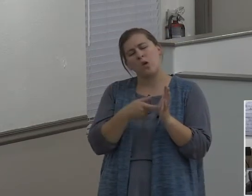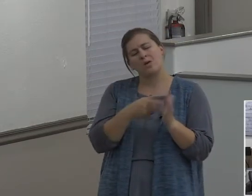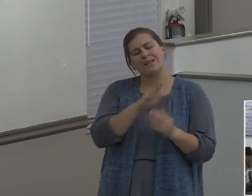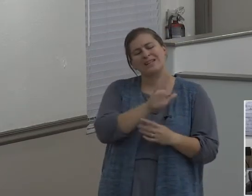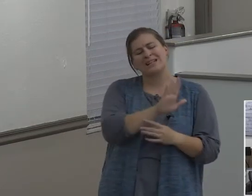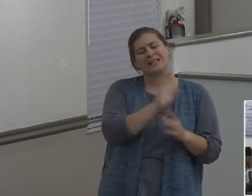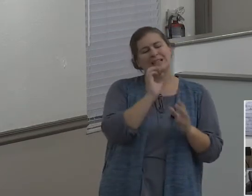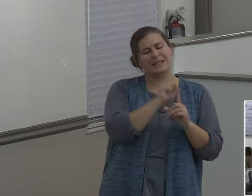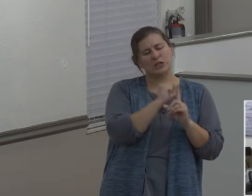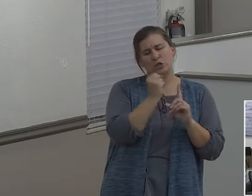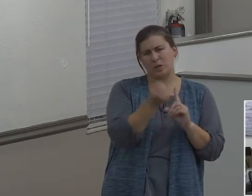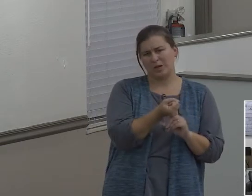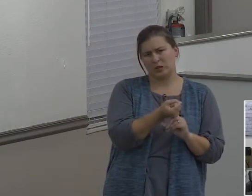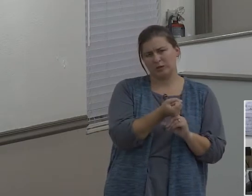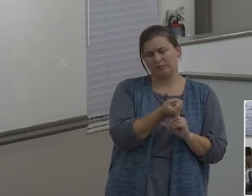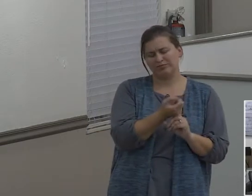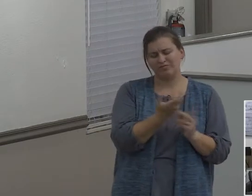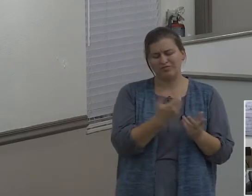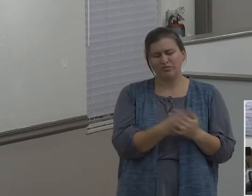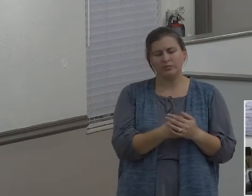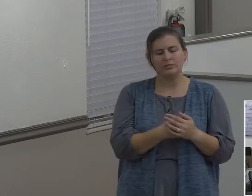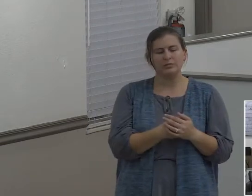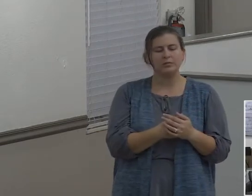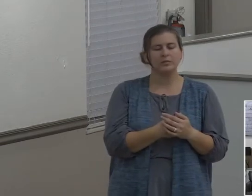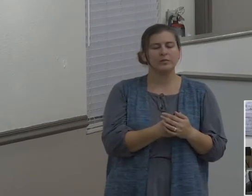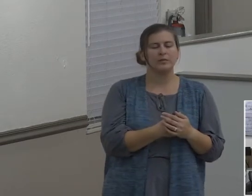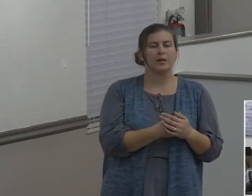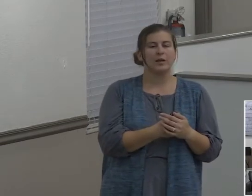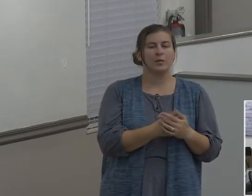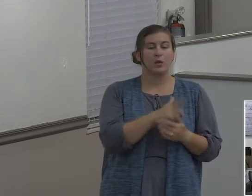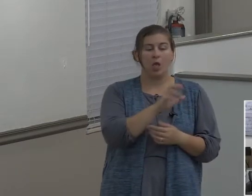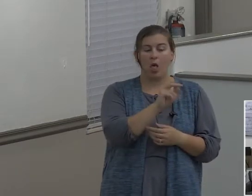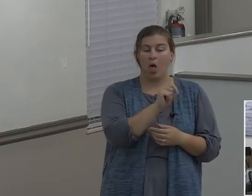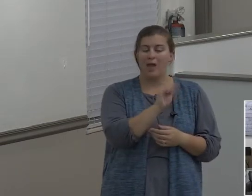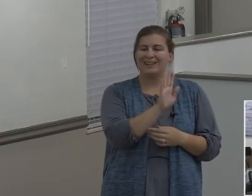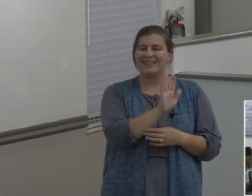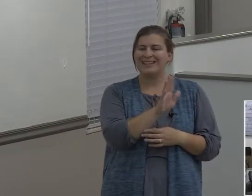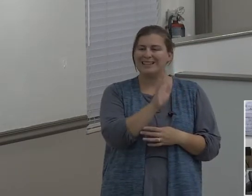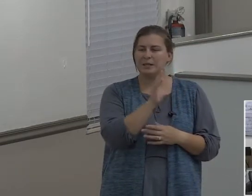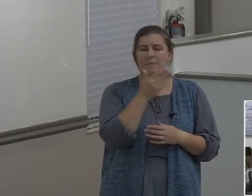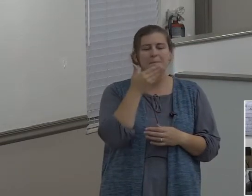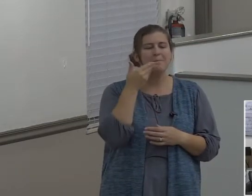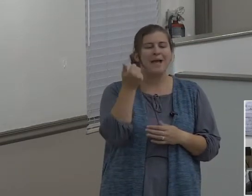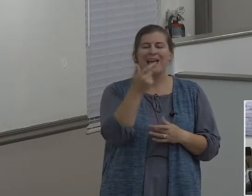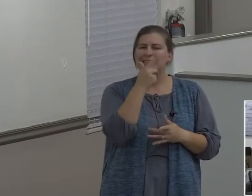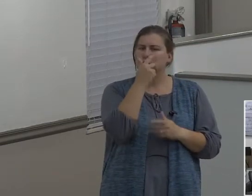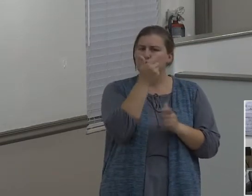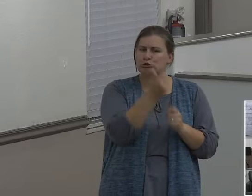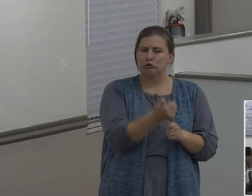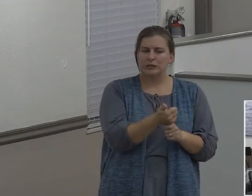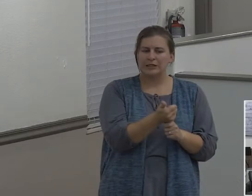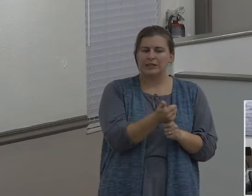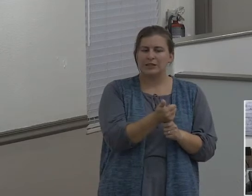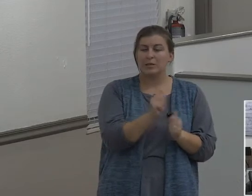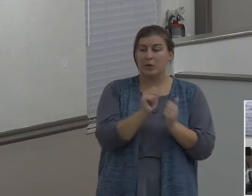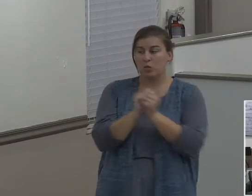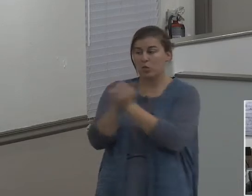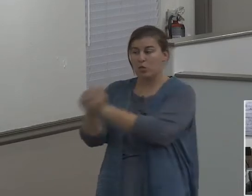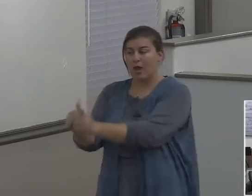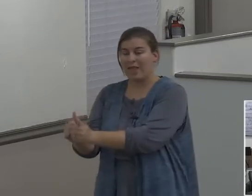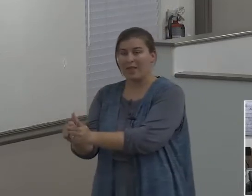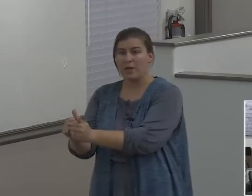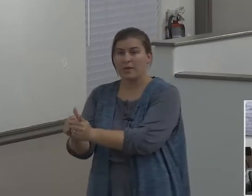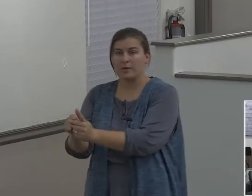It had been in Lot's own best interests to be with his uncle for these many years.